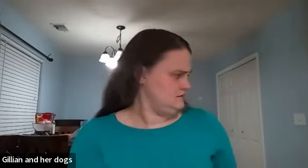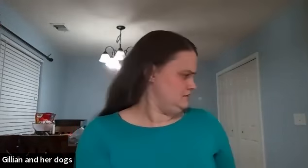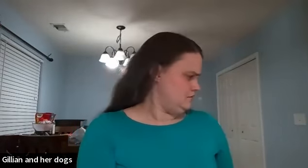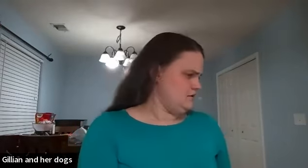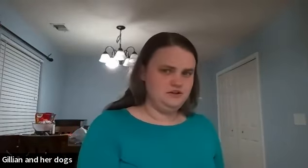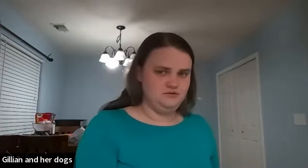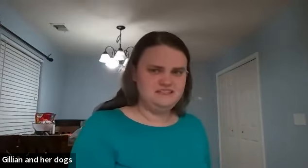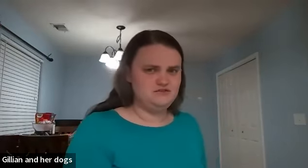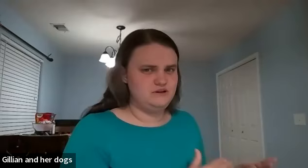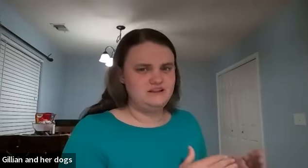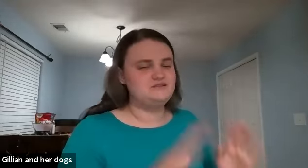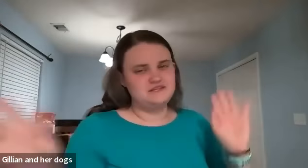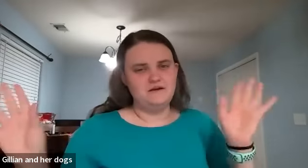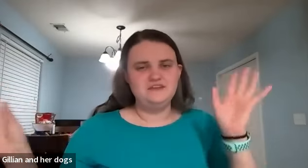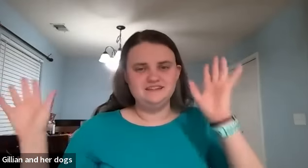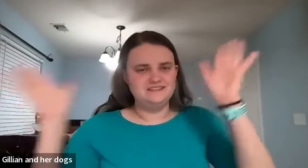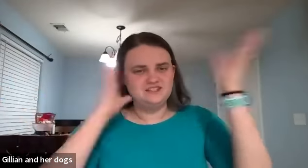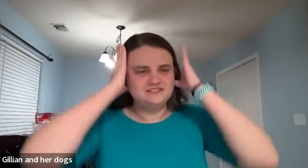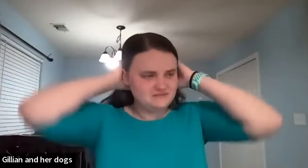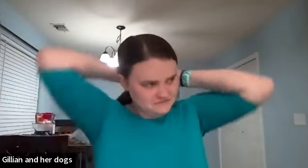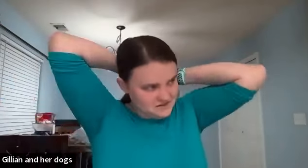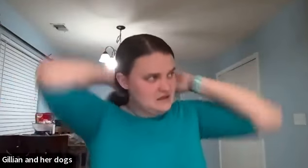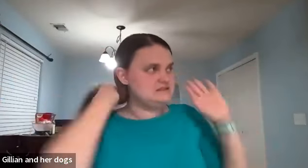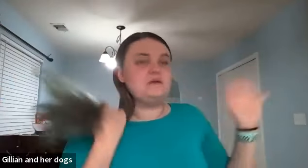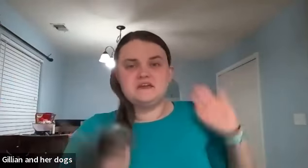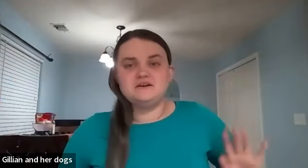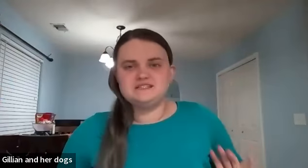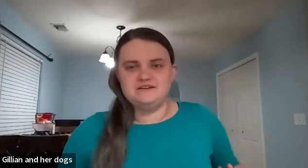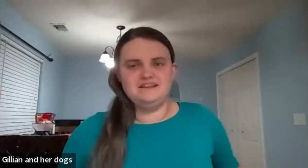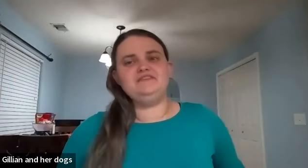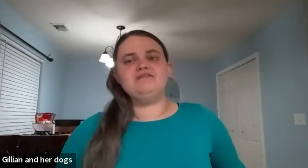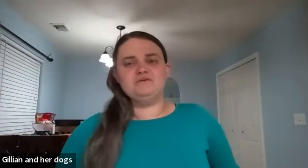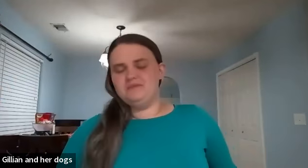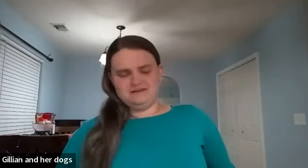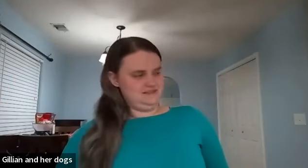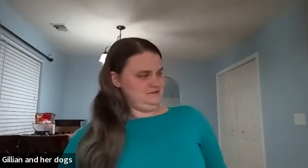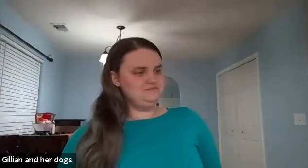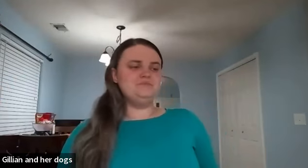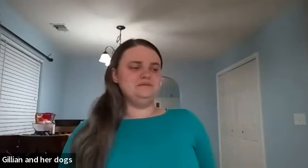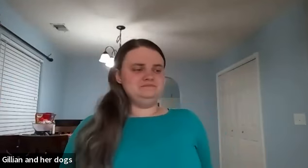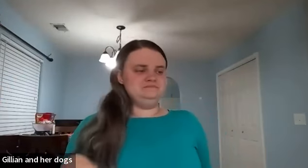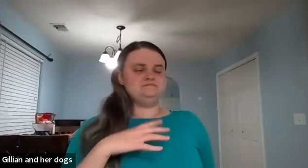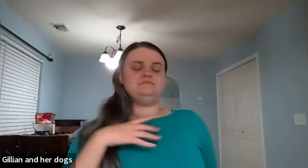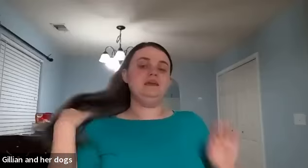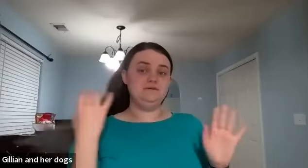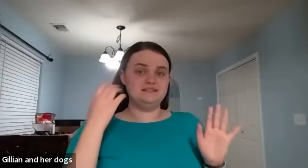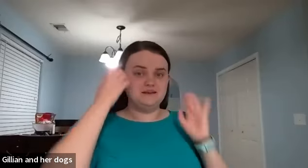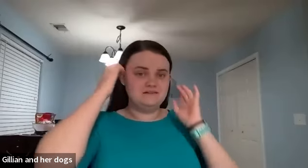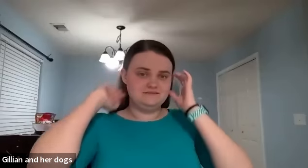where are you that sounds really close no i think it's just something else sounded like that for a moment i was like what but anyway jillian